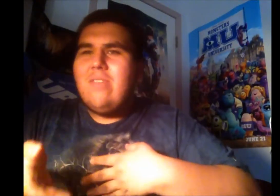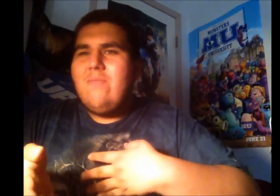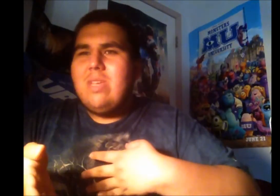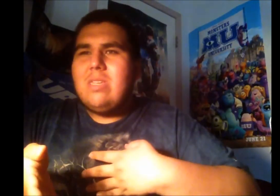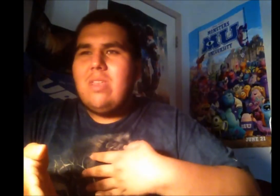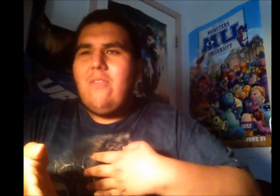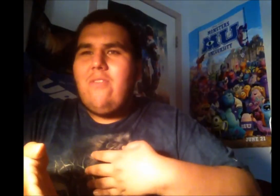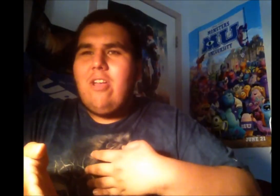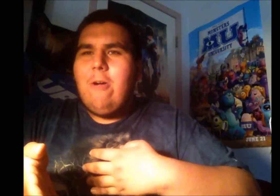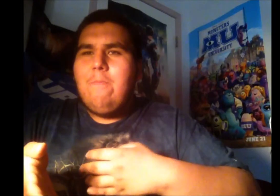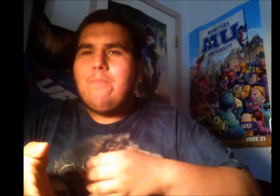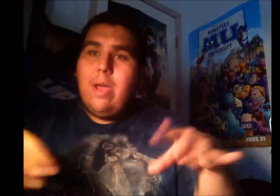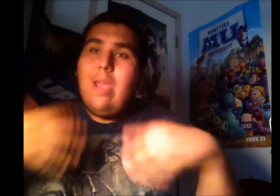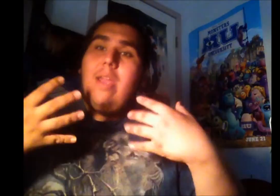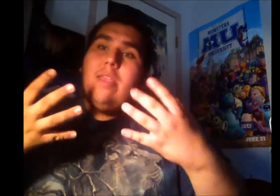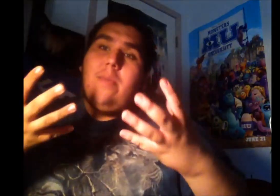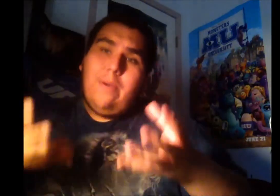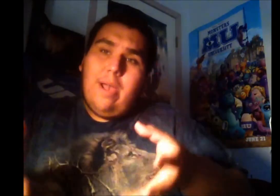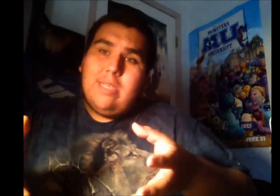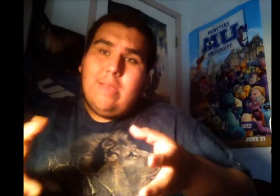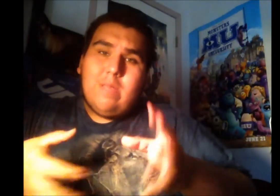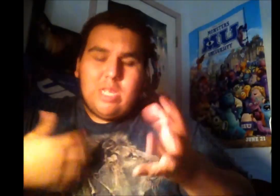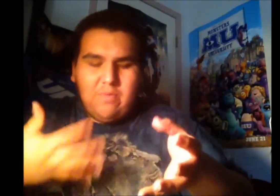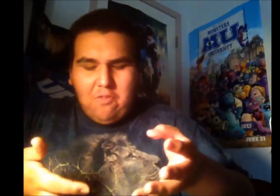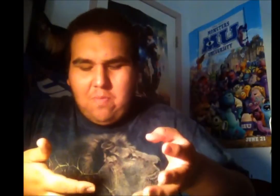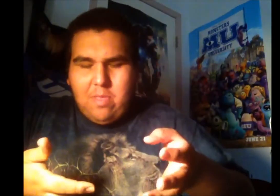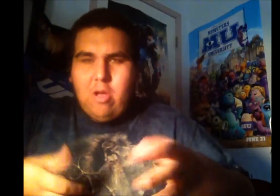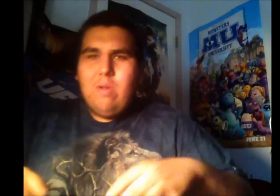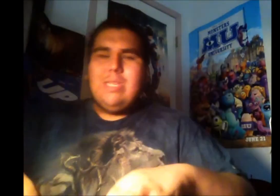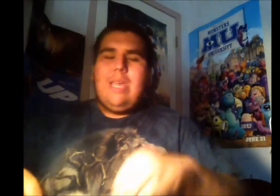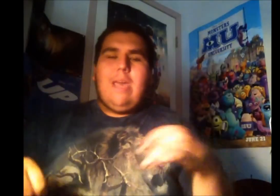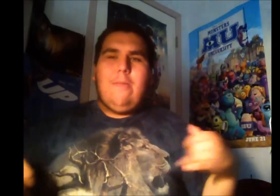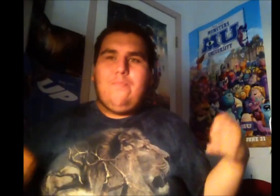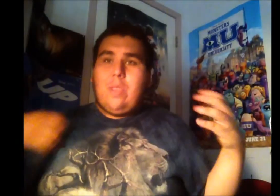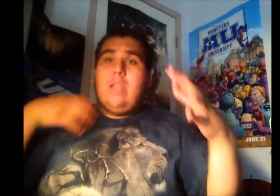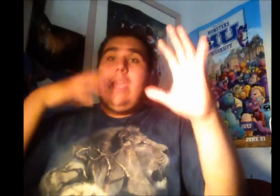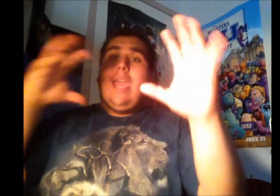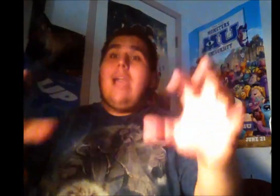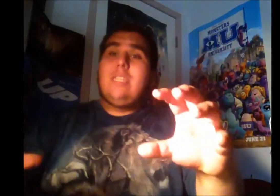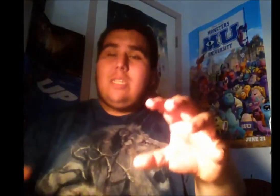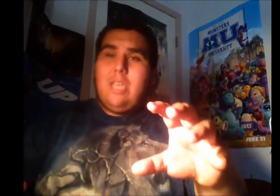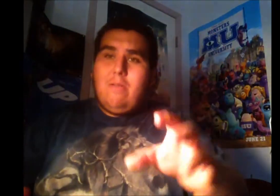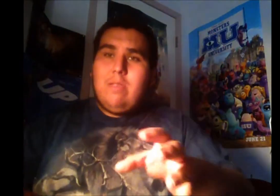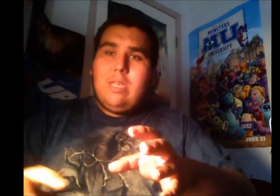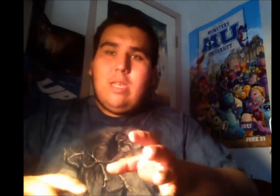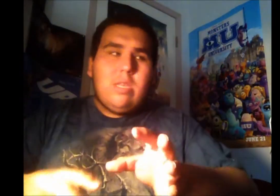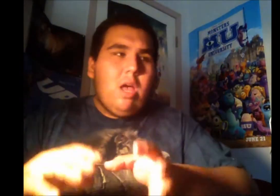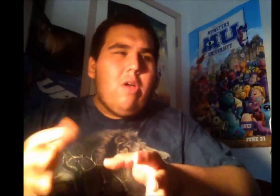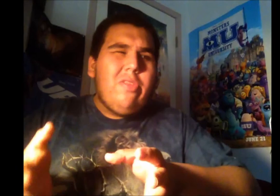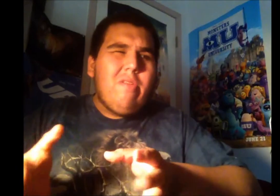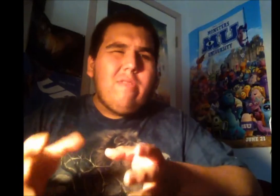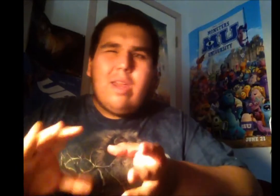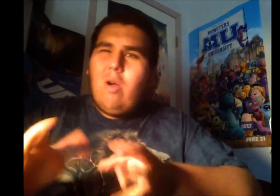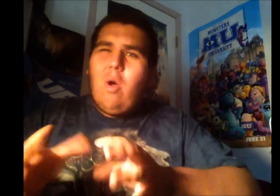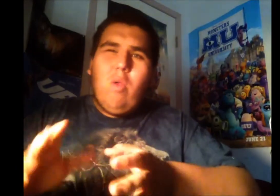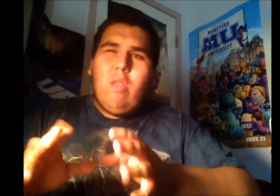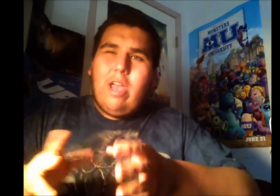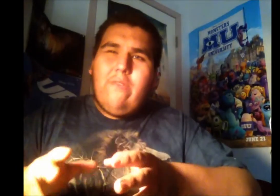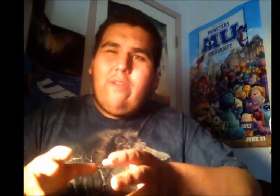of missed in the film. But the positives in this film, though, is that the action sequences, although not a whole lot of